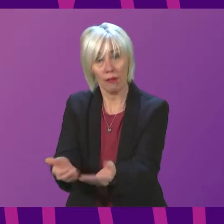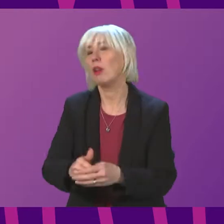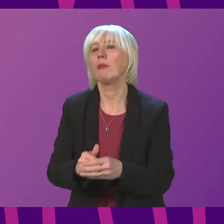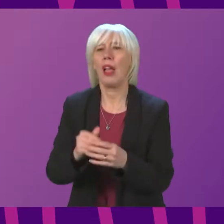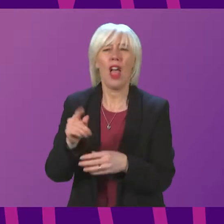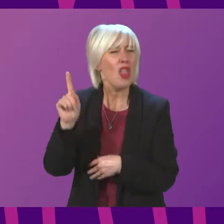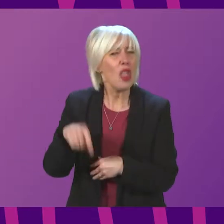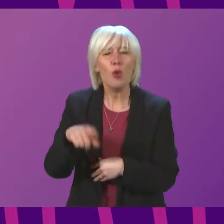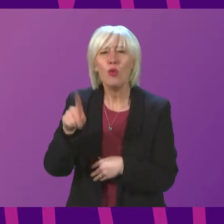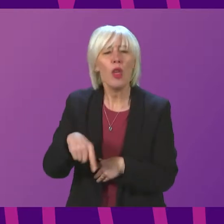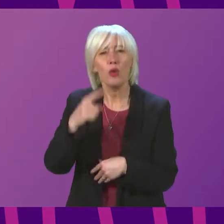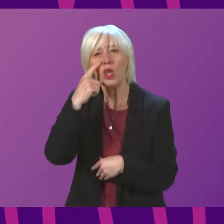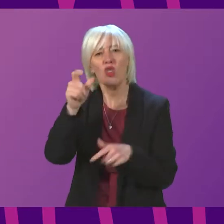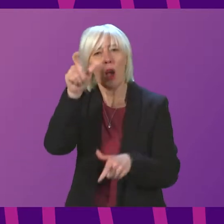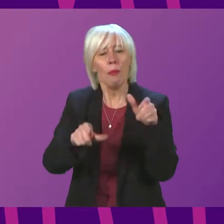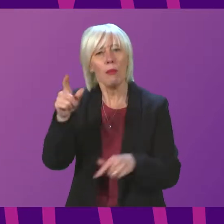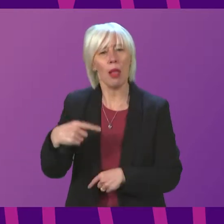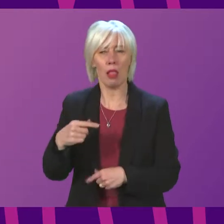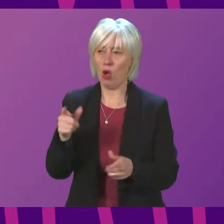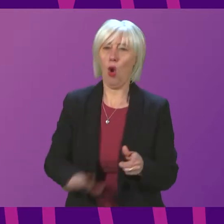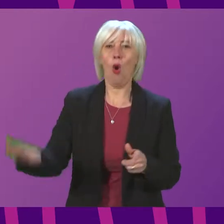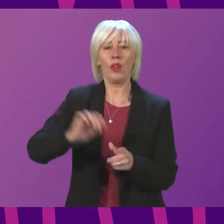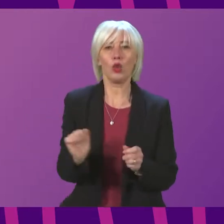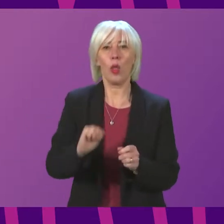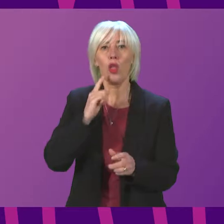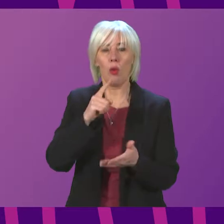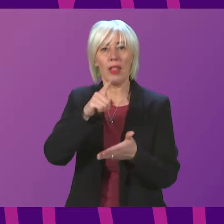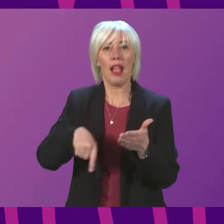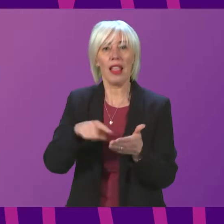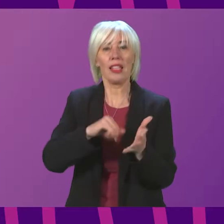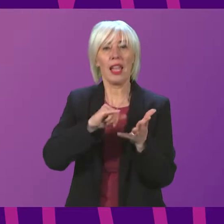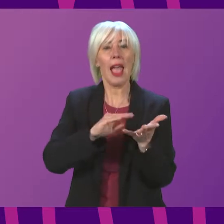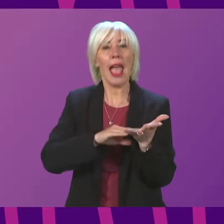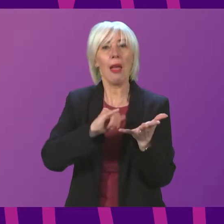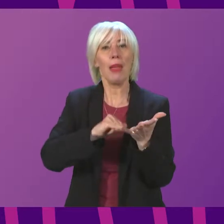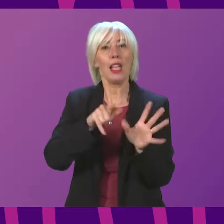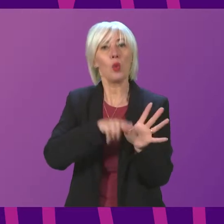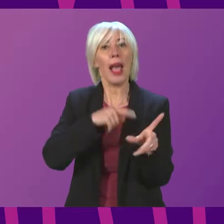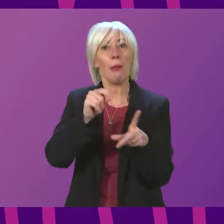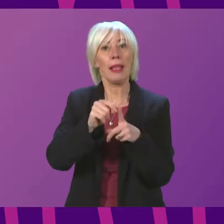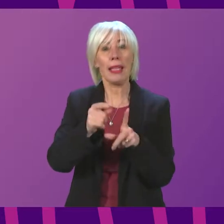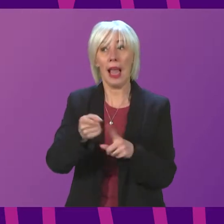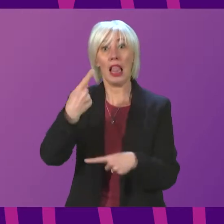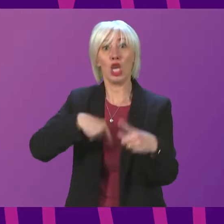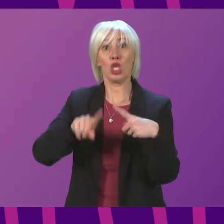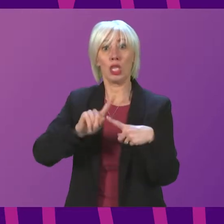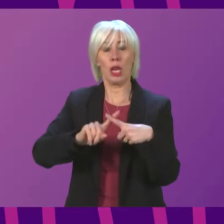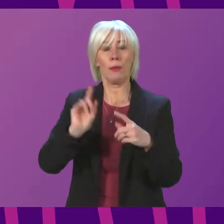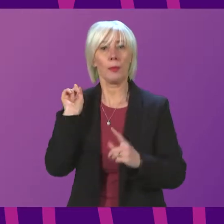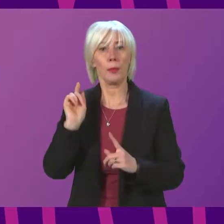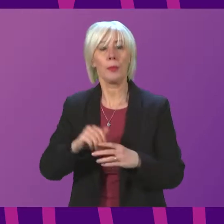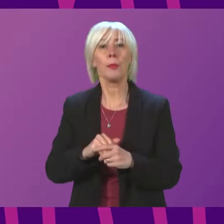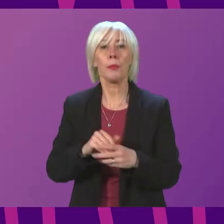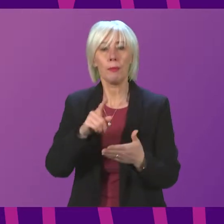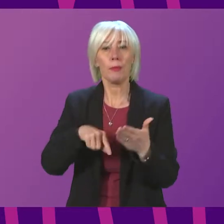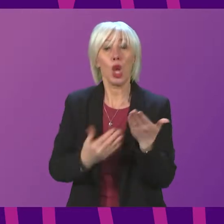people across Scotland will to elect their new cohort of MSYPs in our elections at the end of last year. Those new